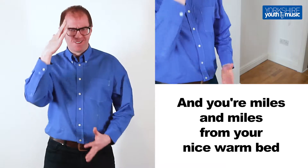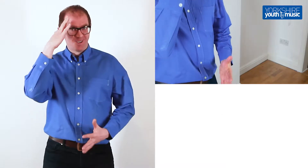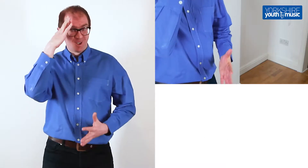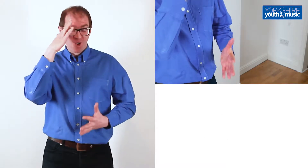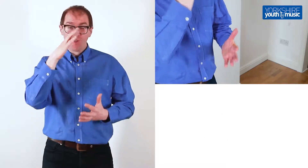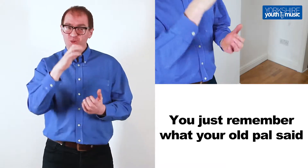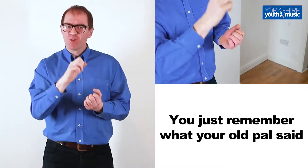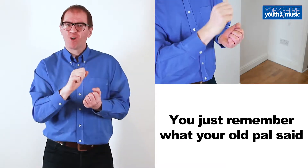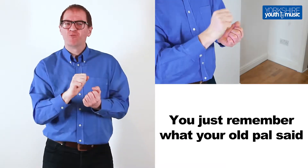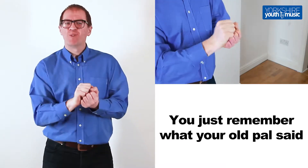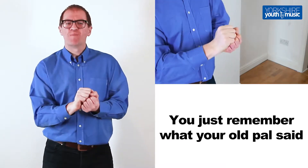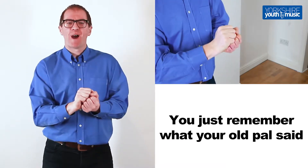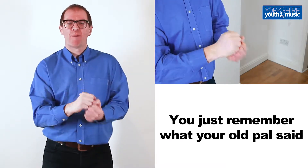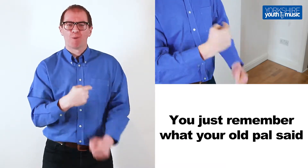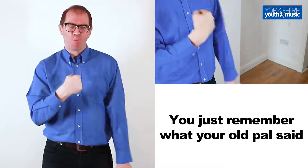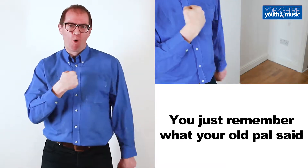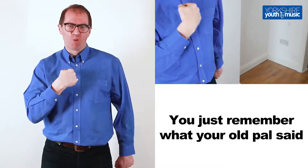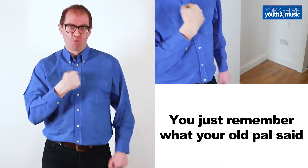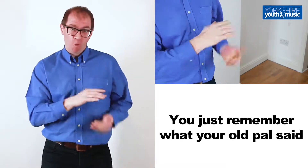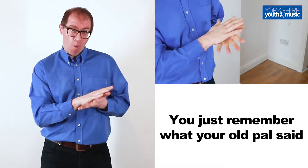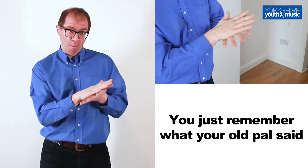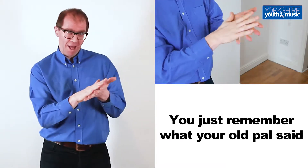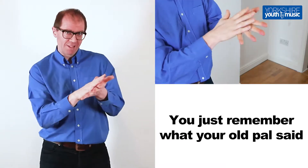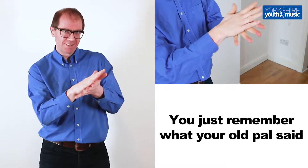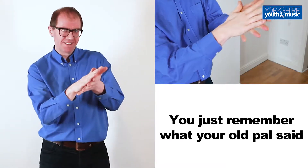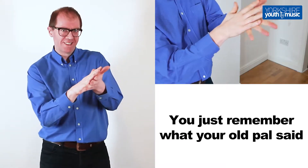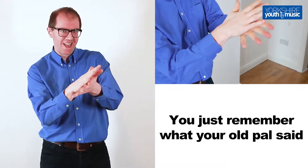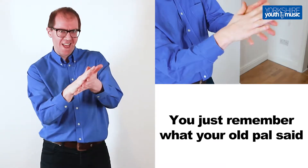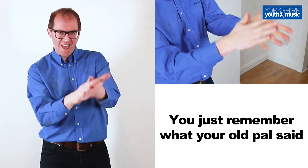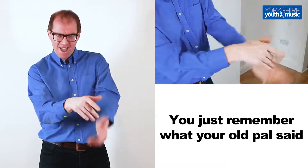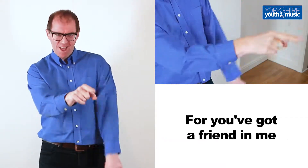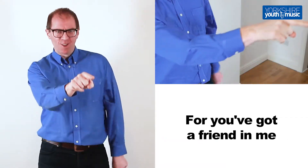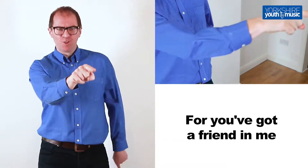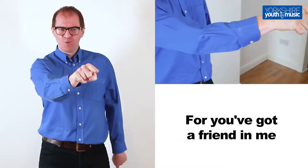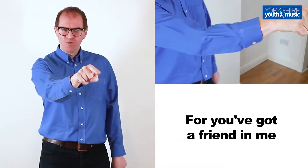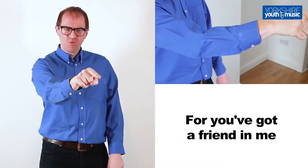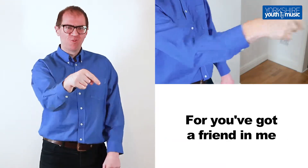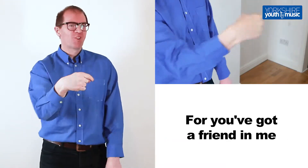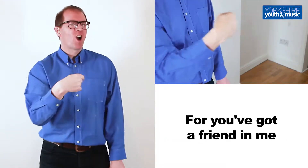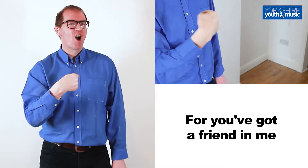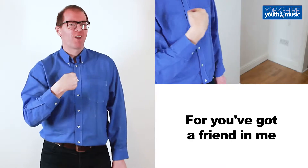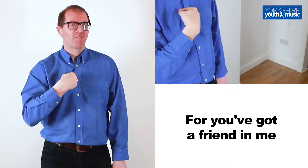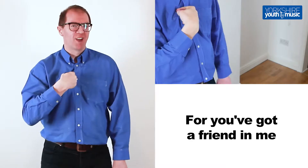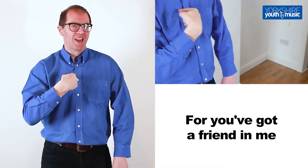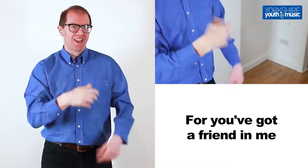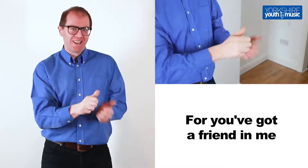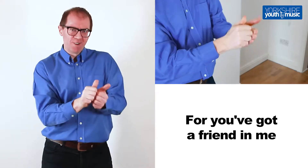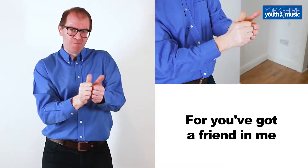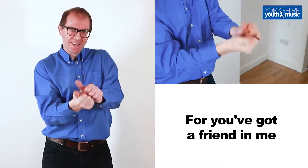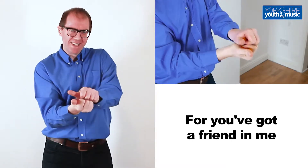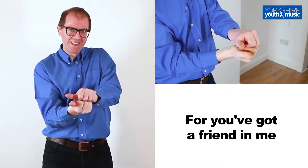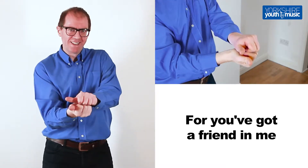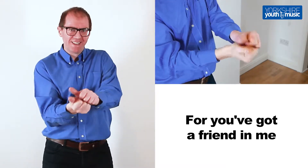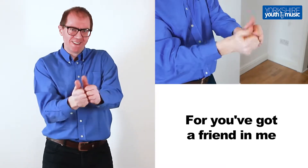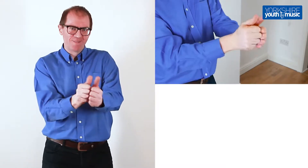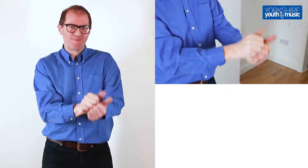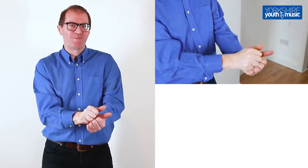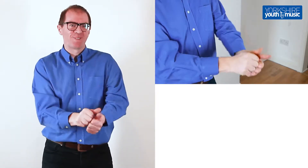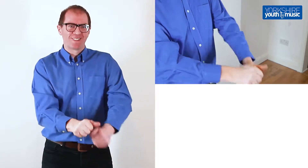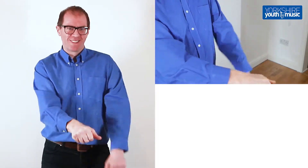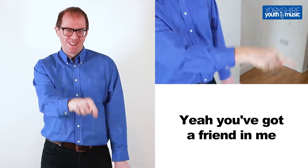You just remember what your old past said Boy, you've got a friend in me